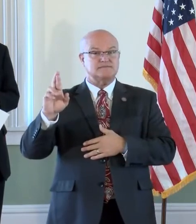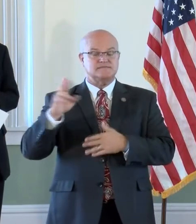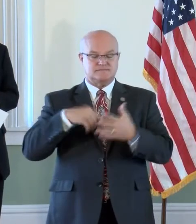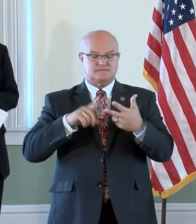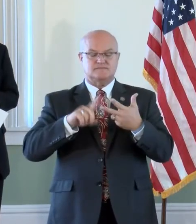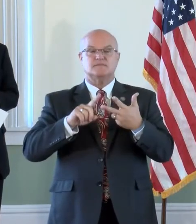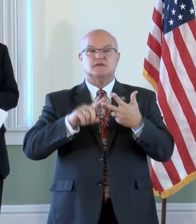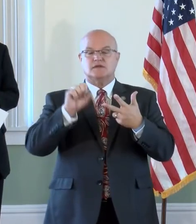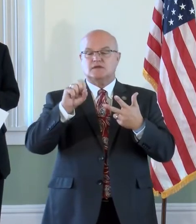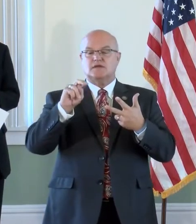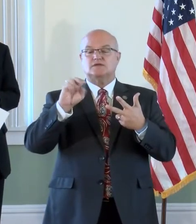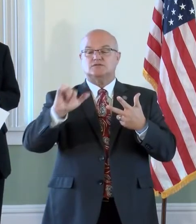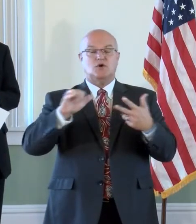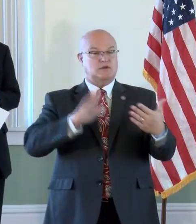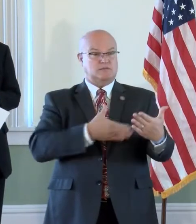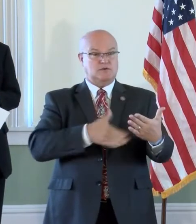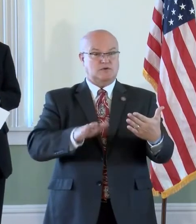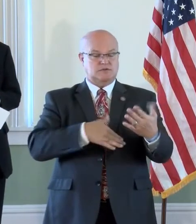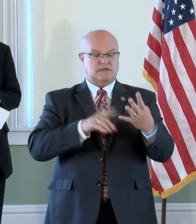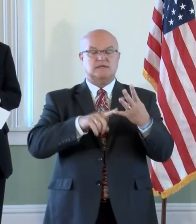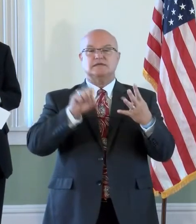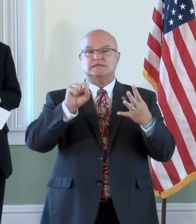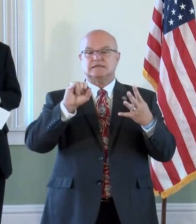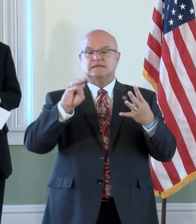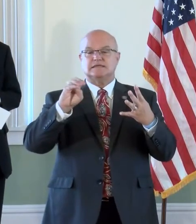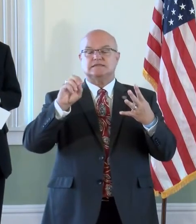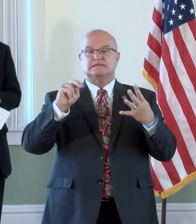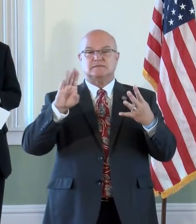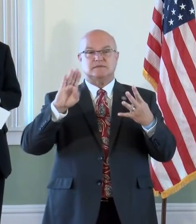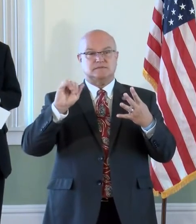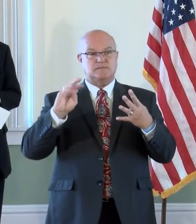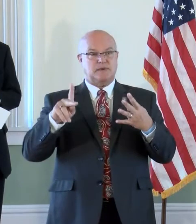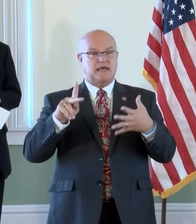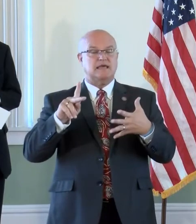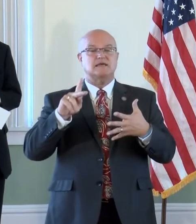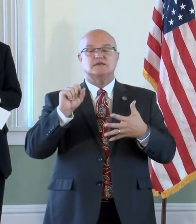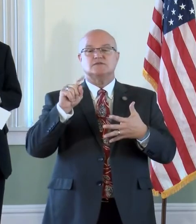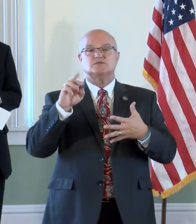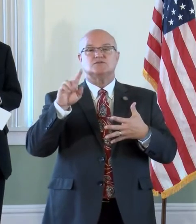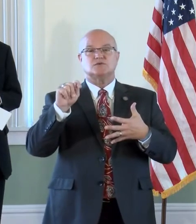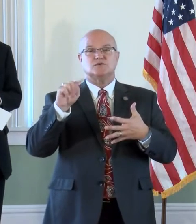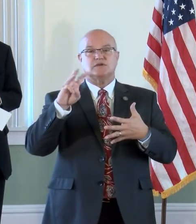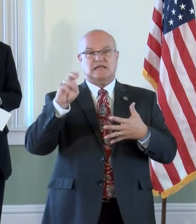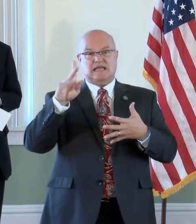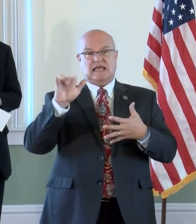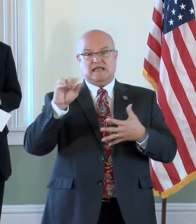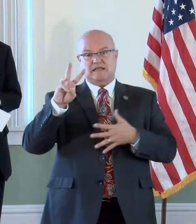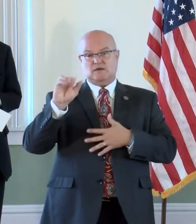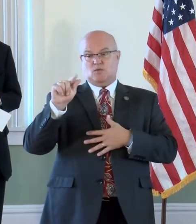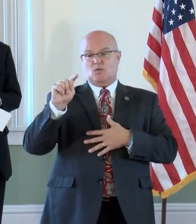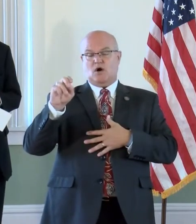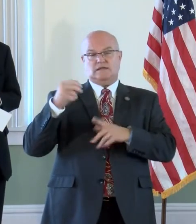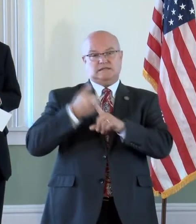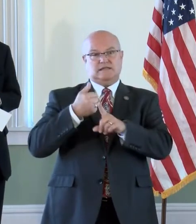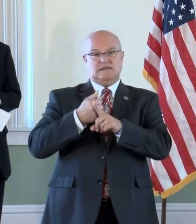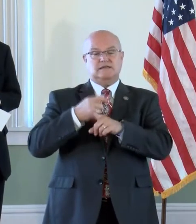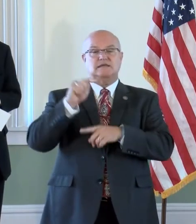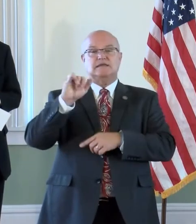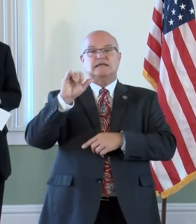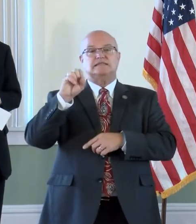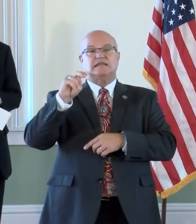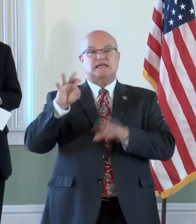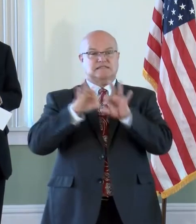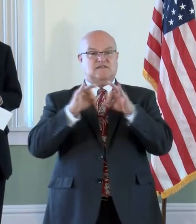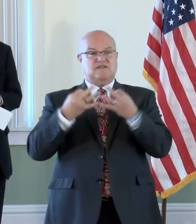Sony Music, Simmons Bank, Stewart and Kelly Walton, Tyson Family